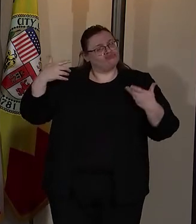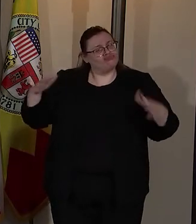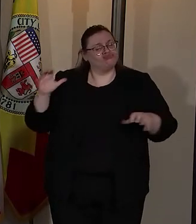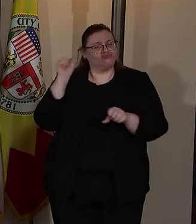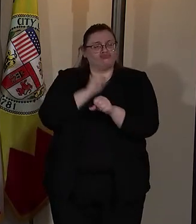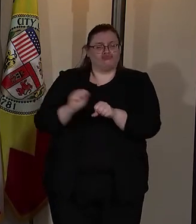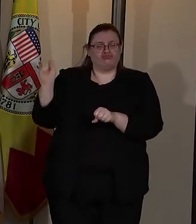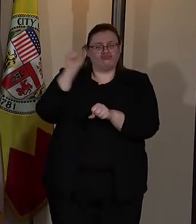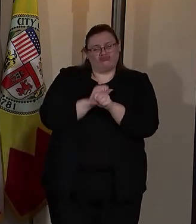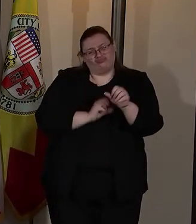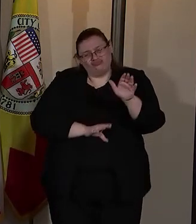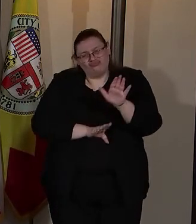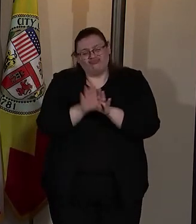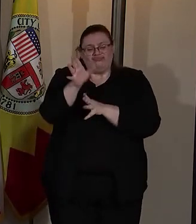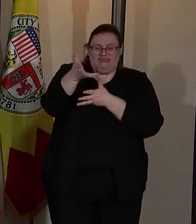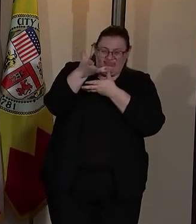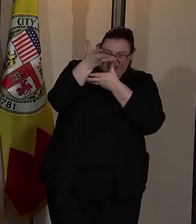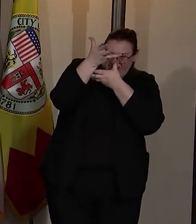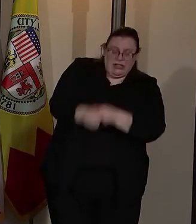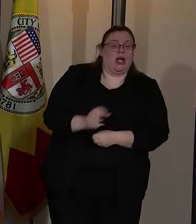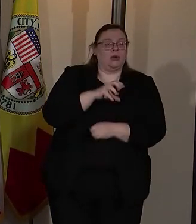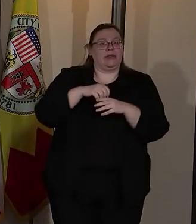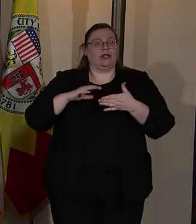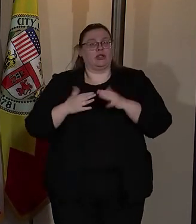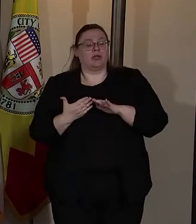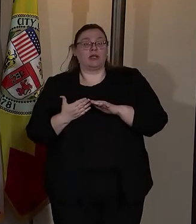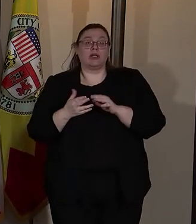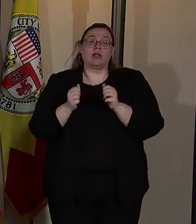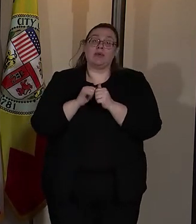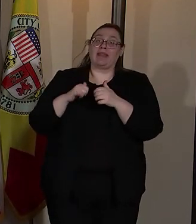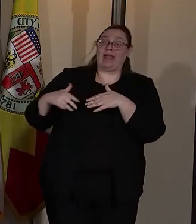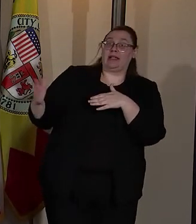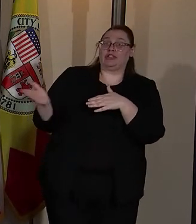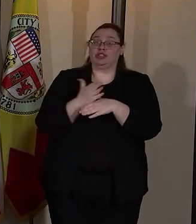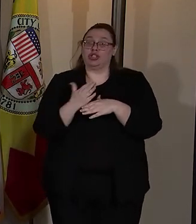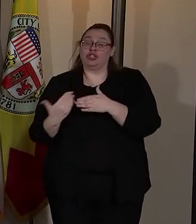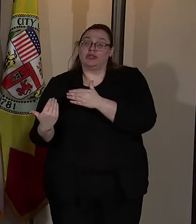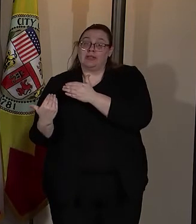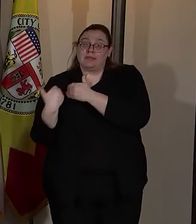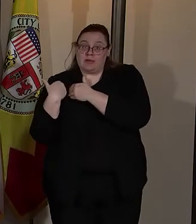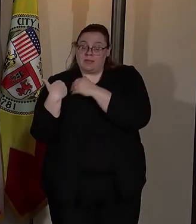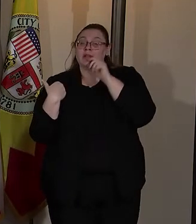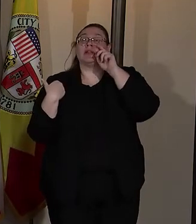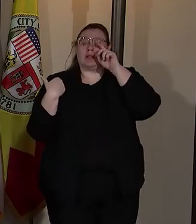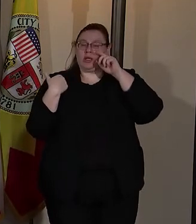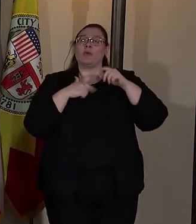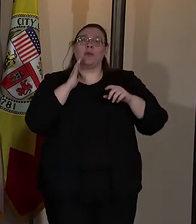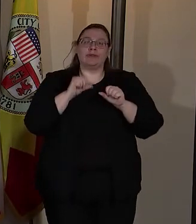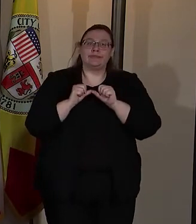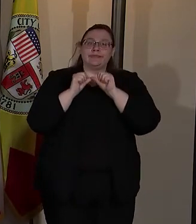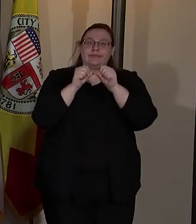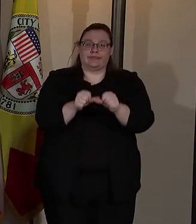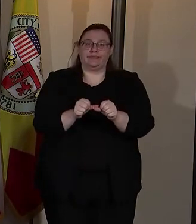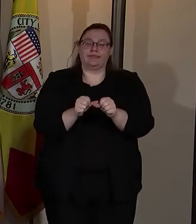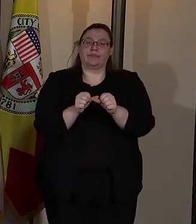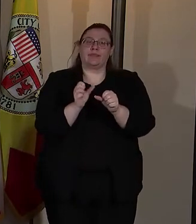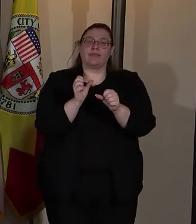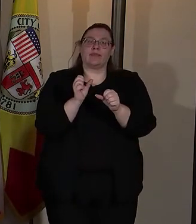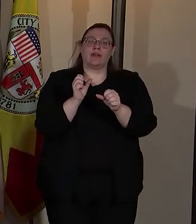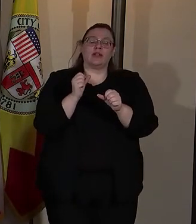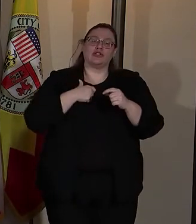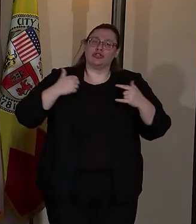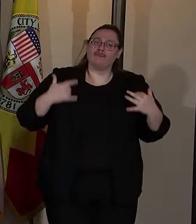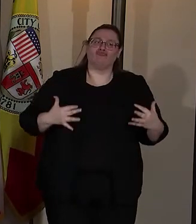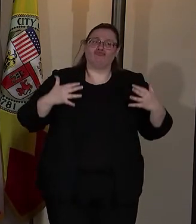community trust. And it is with that shared responsibility that we will continue to make our greatest